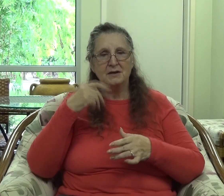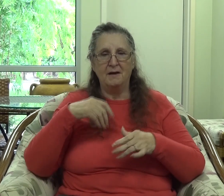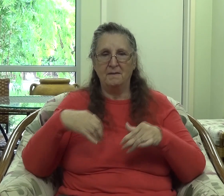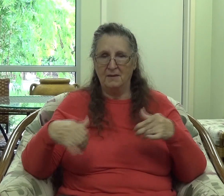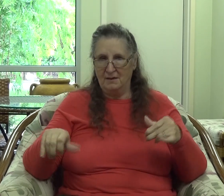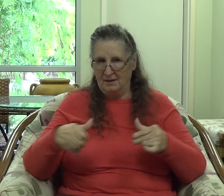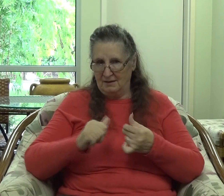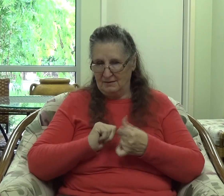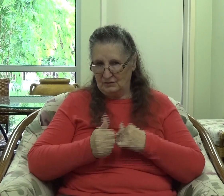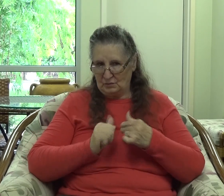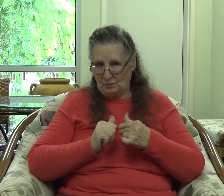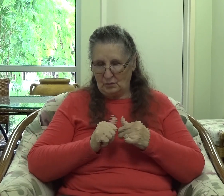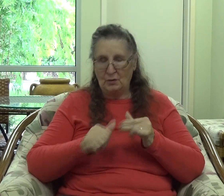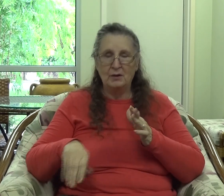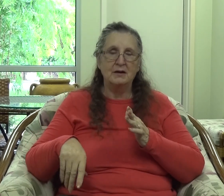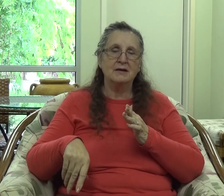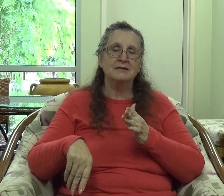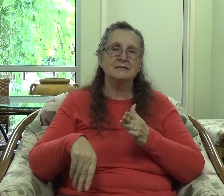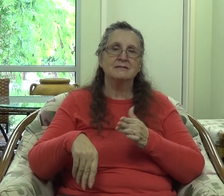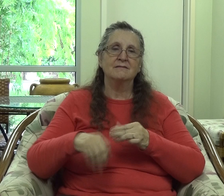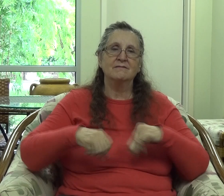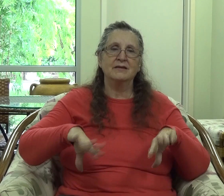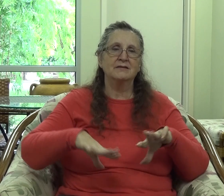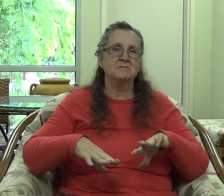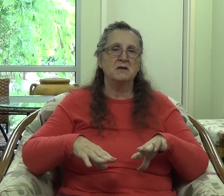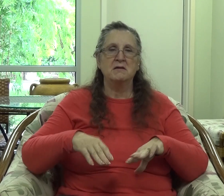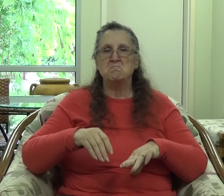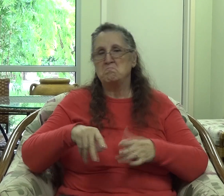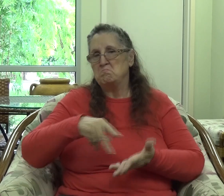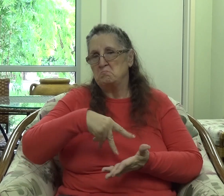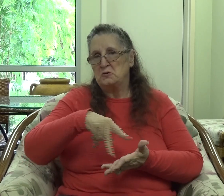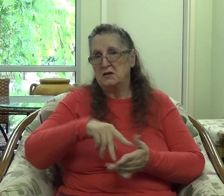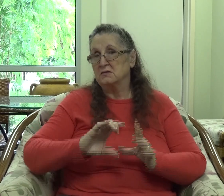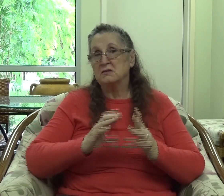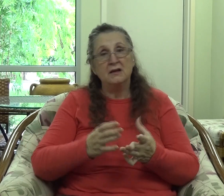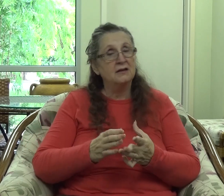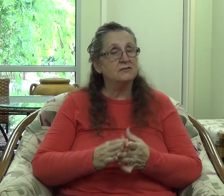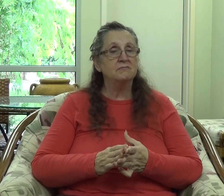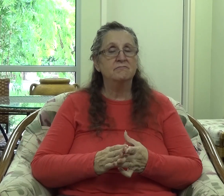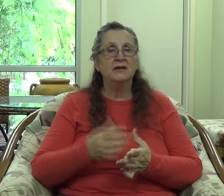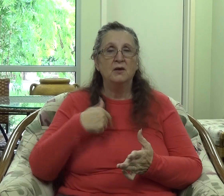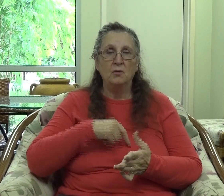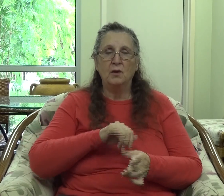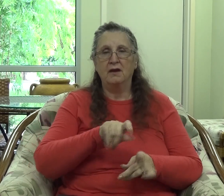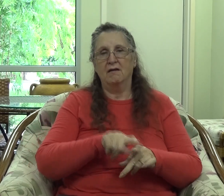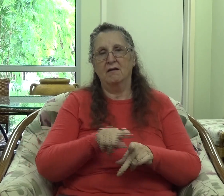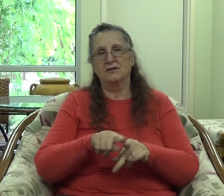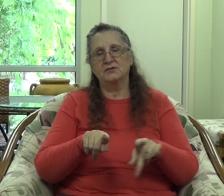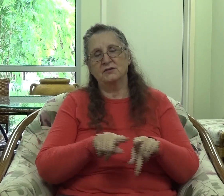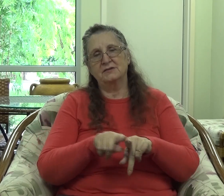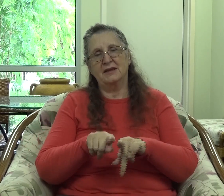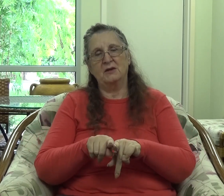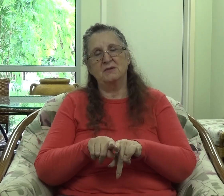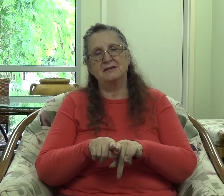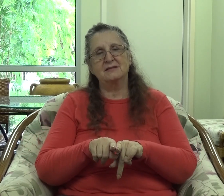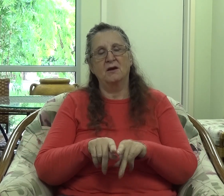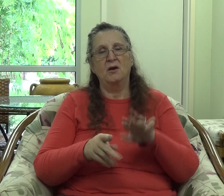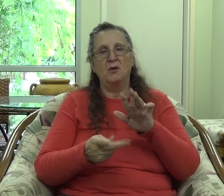or in dance class. We too like Paul are called to show up